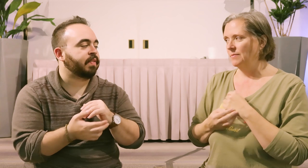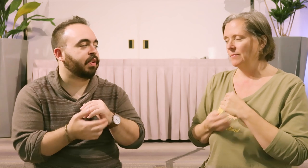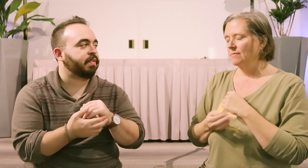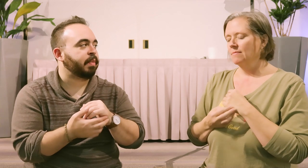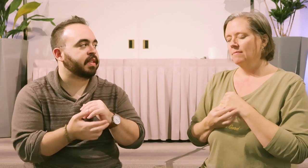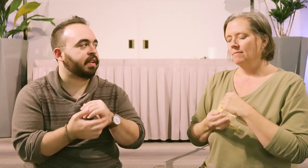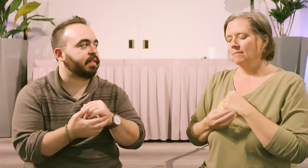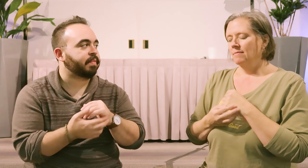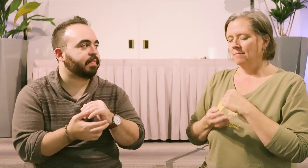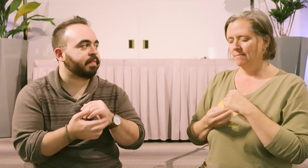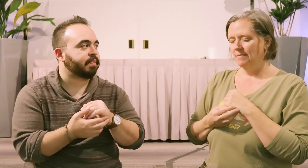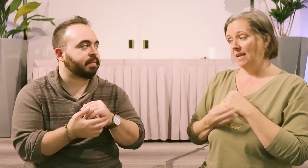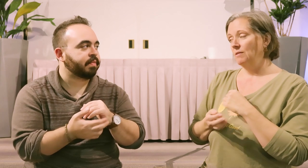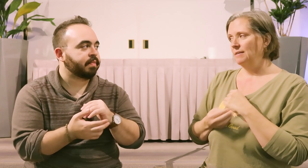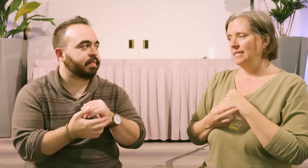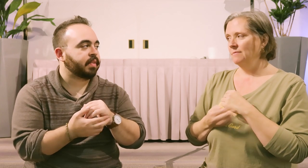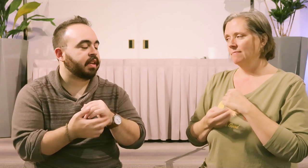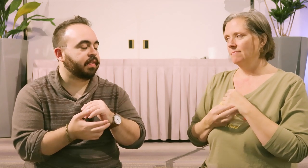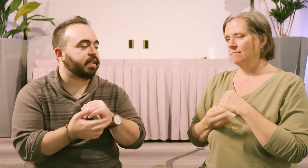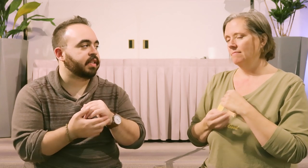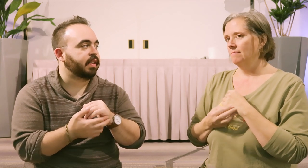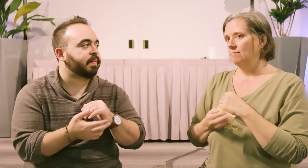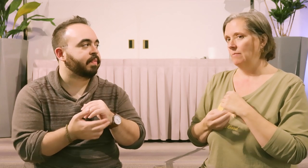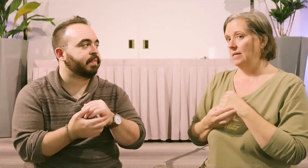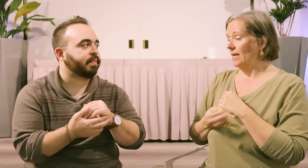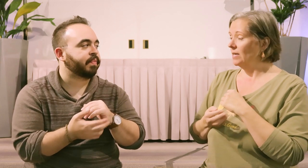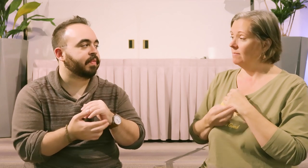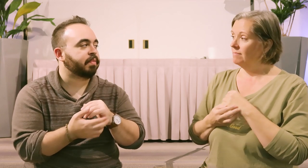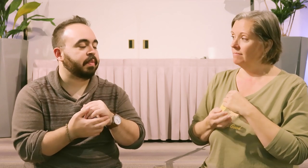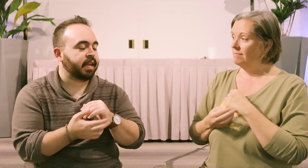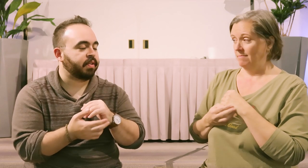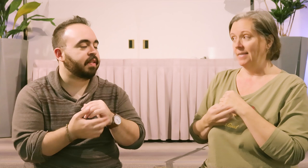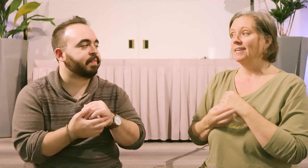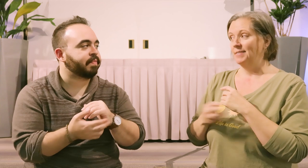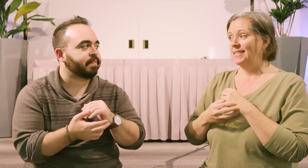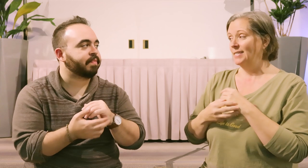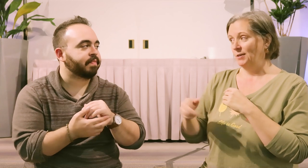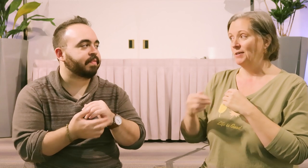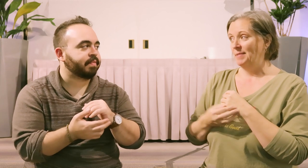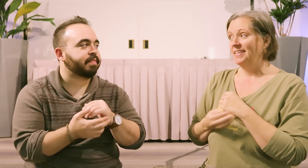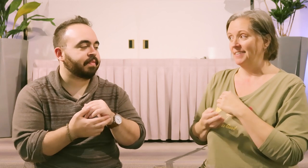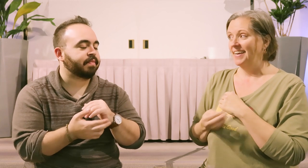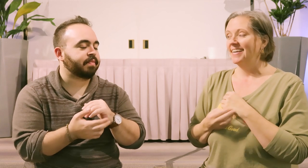Even though I haven't met my son. And I feel guilty. And I feel guilty. Maybe angry? Maybe angry. Yeah. Things start to creep in there. Yeah.